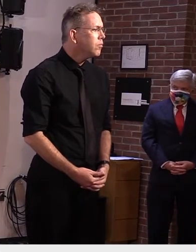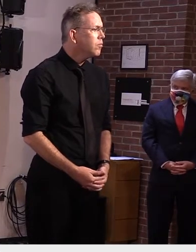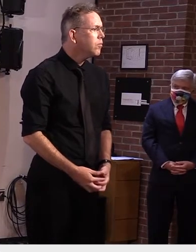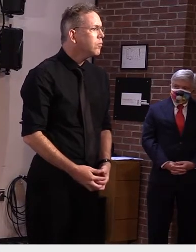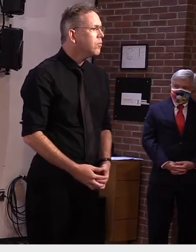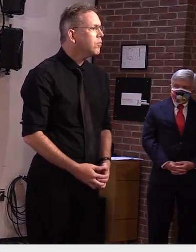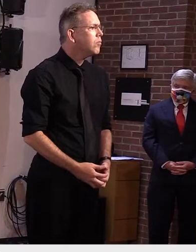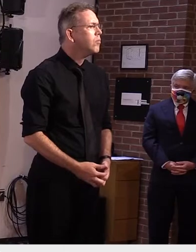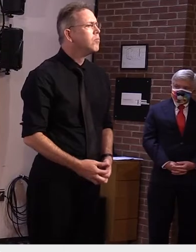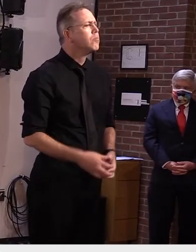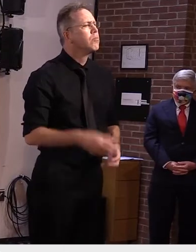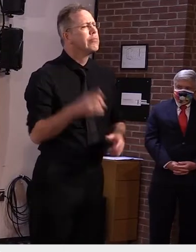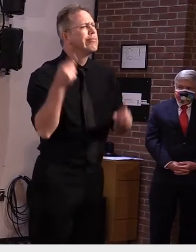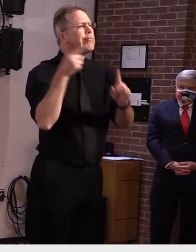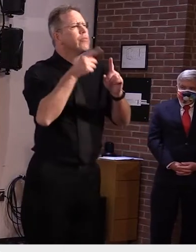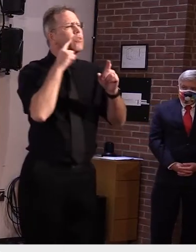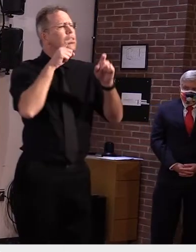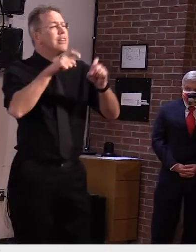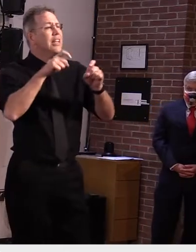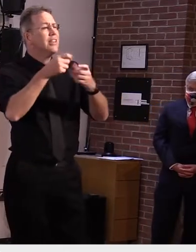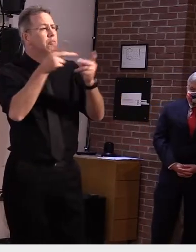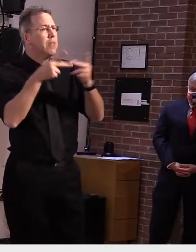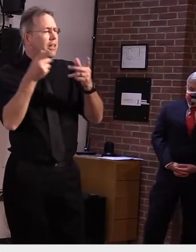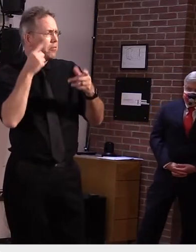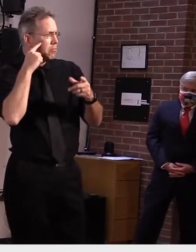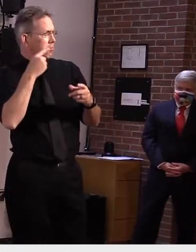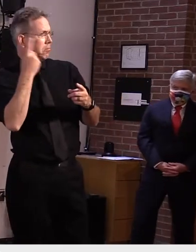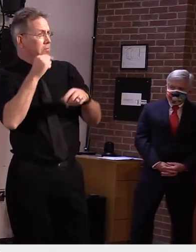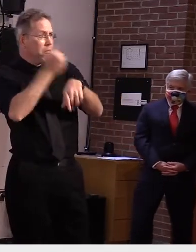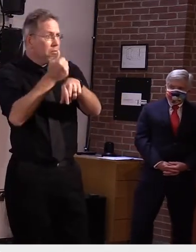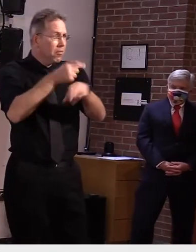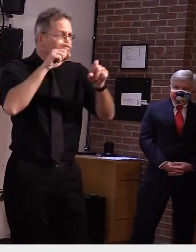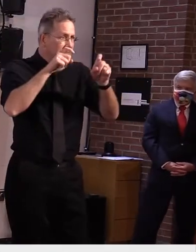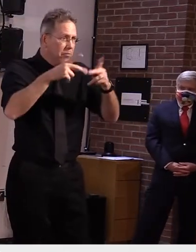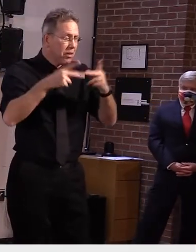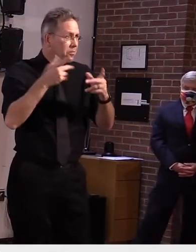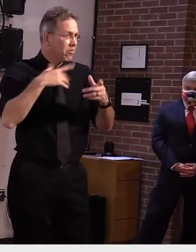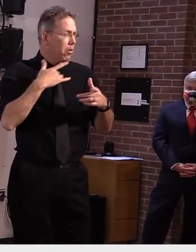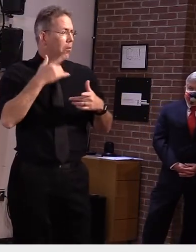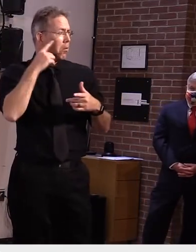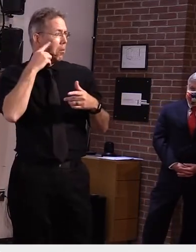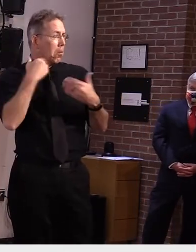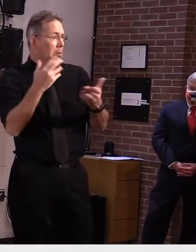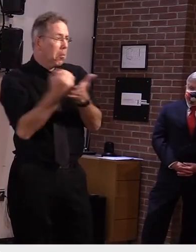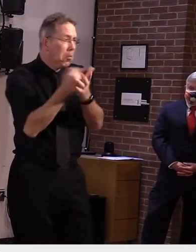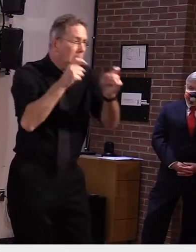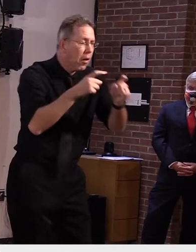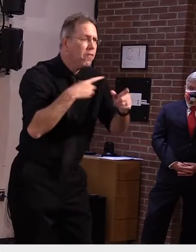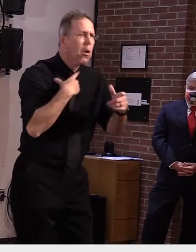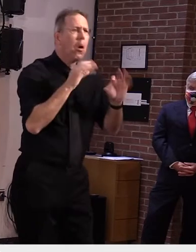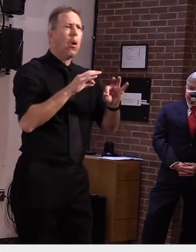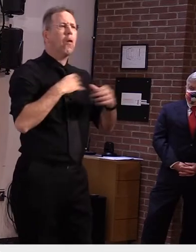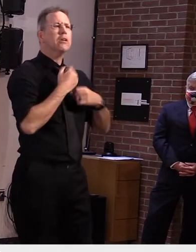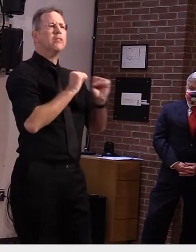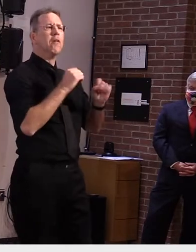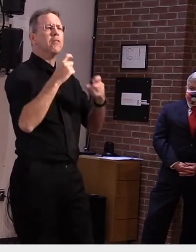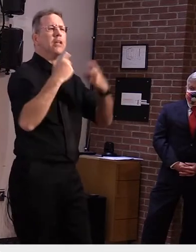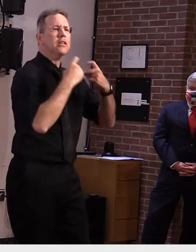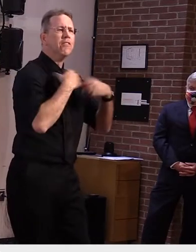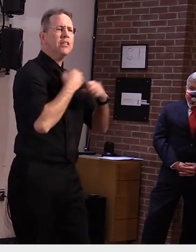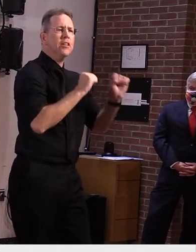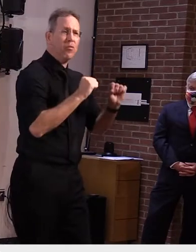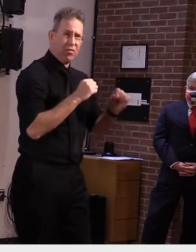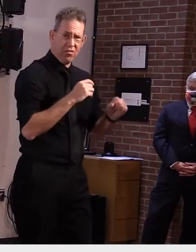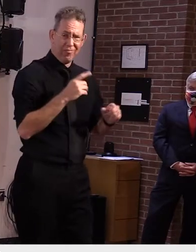Dr. I do worry about the false sense of security we did work with the the entity doing testing at the